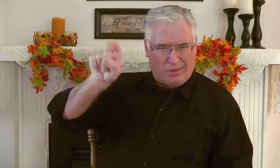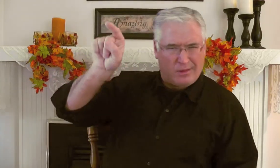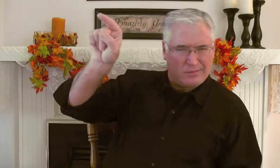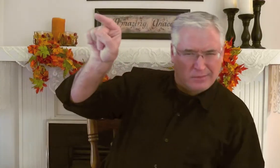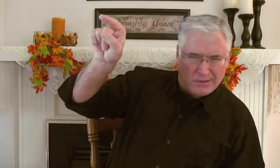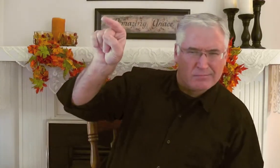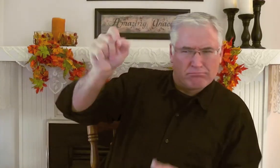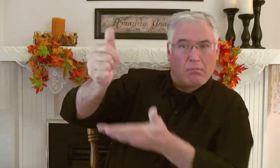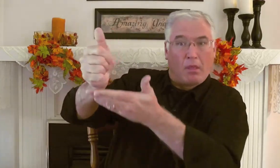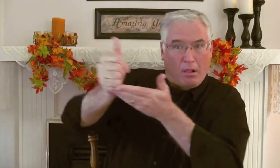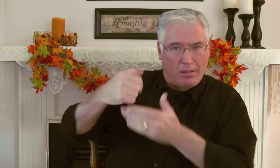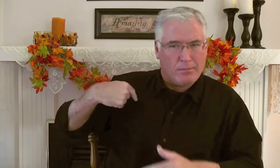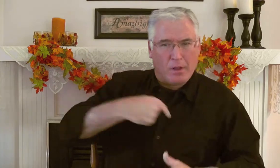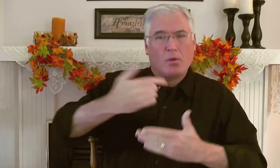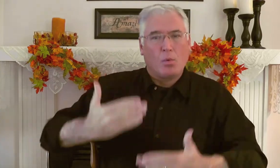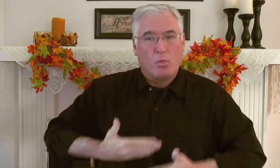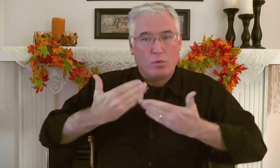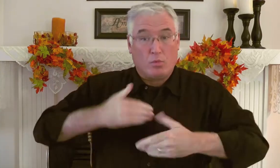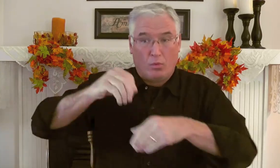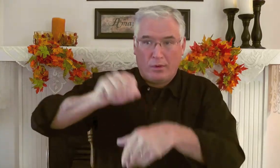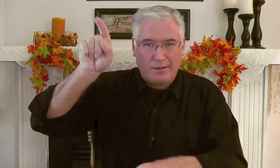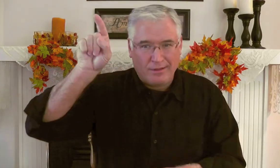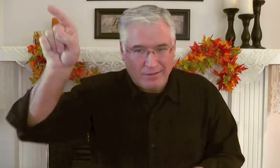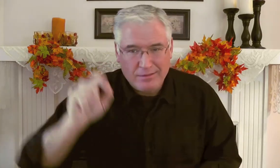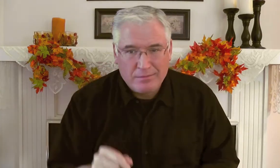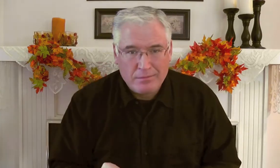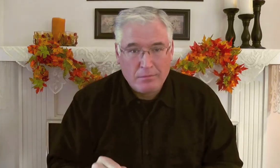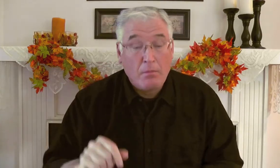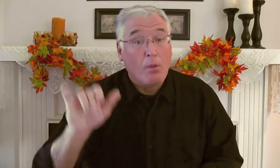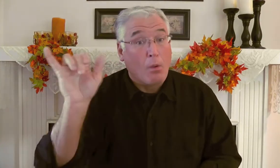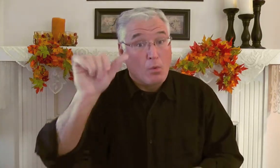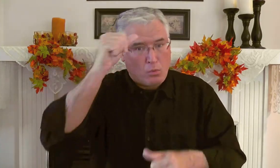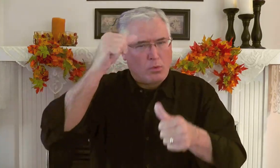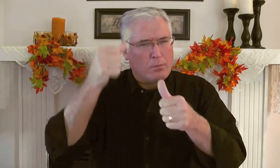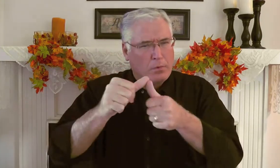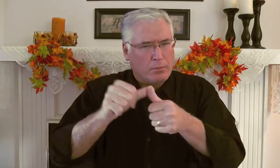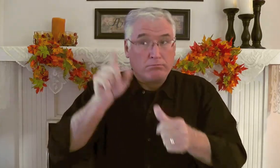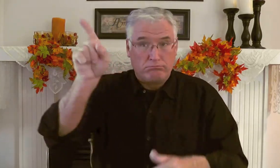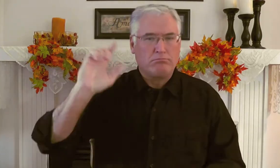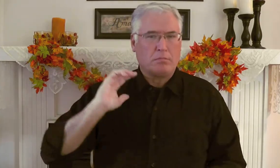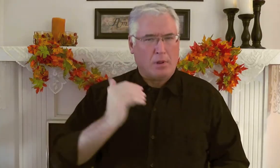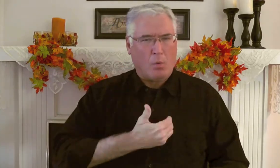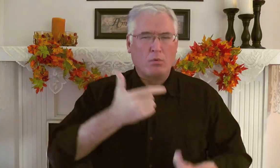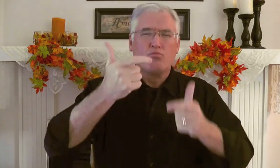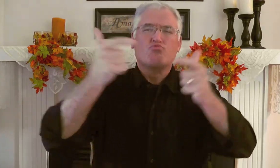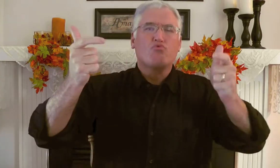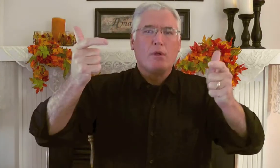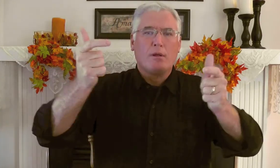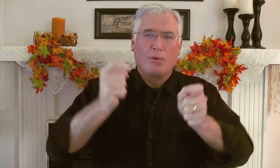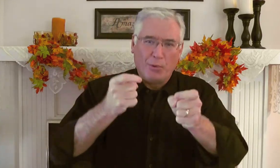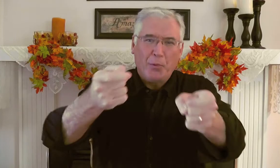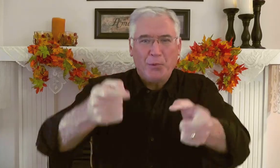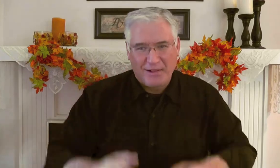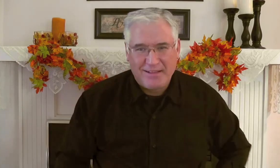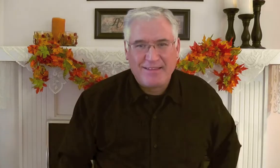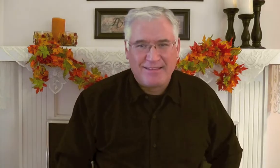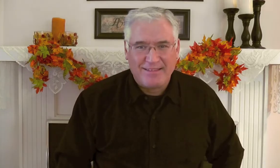of times, to go to him and ask him to help us to rejoice in him and to remember that he is our great